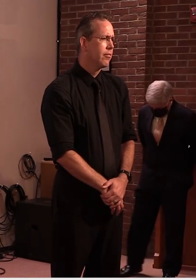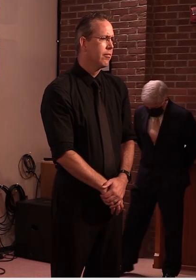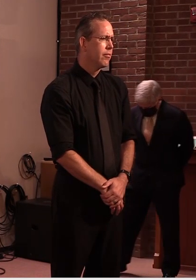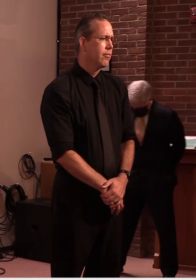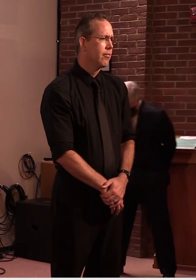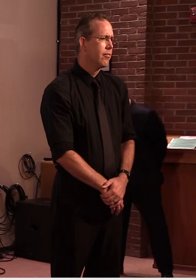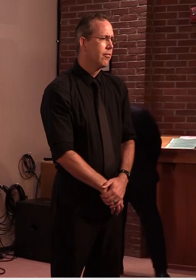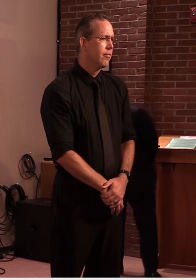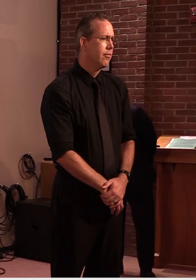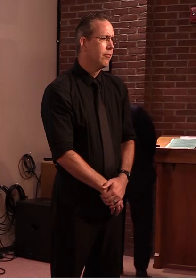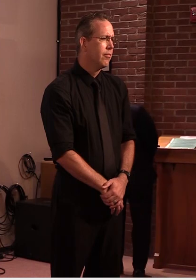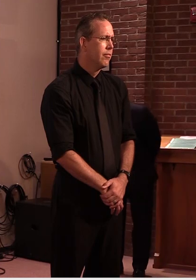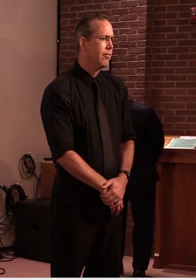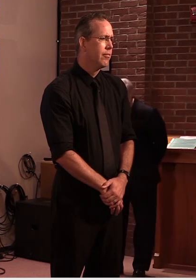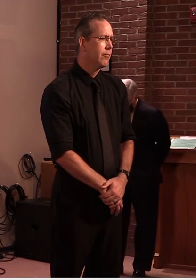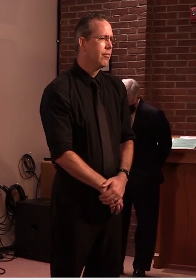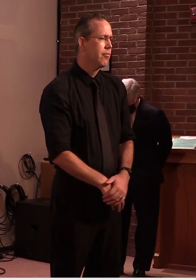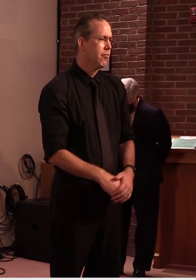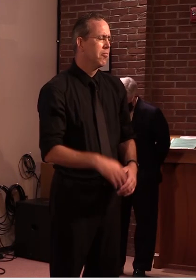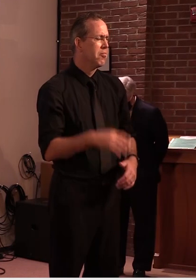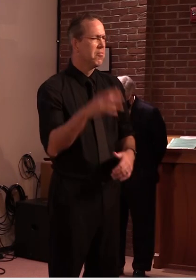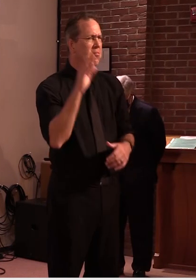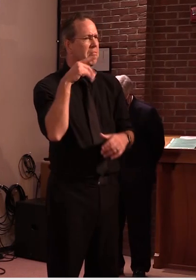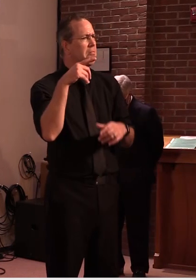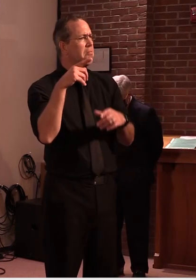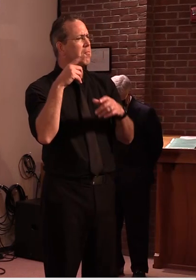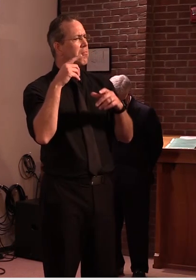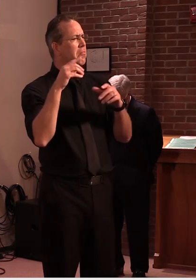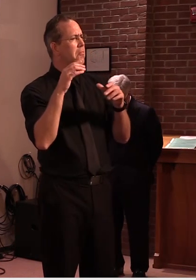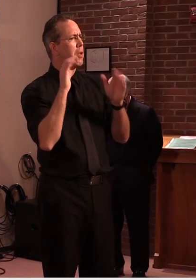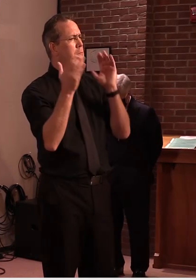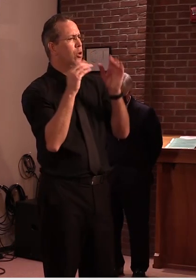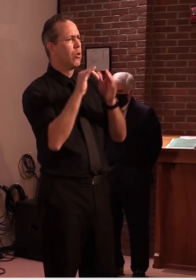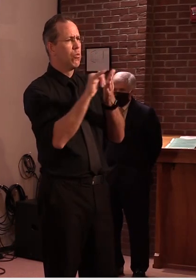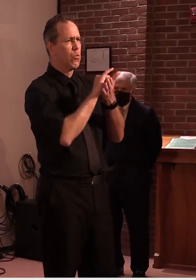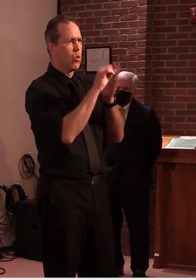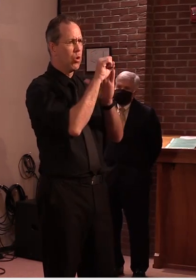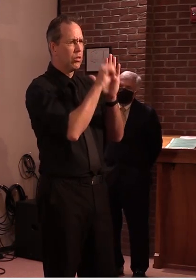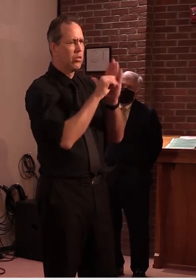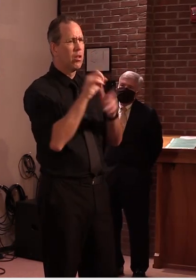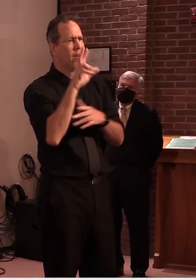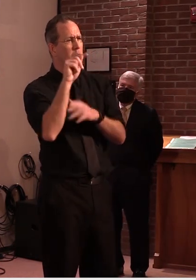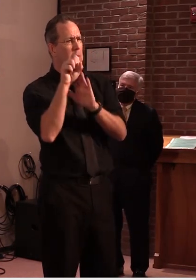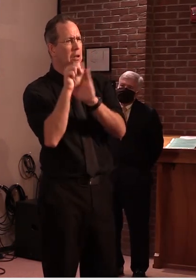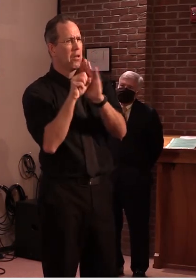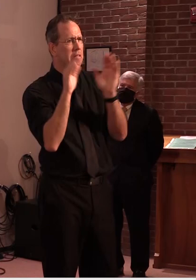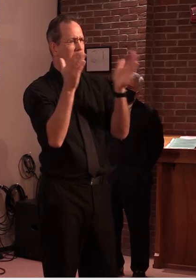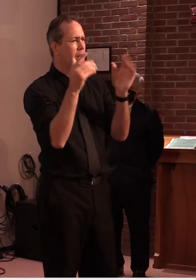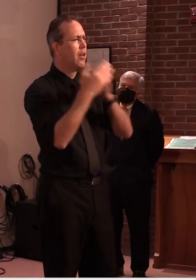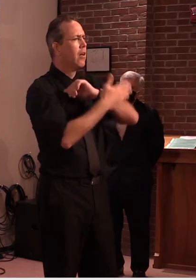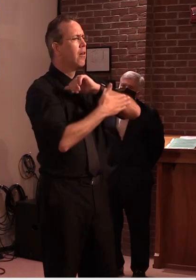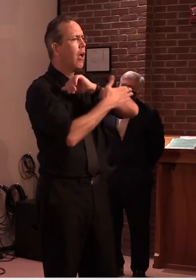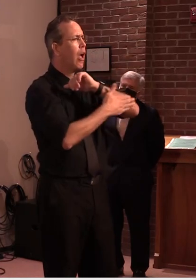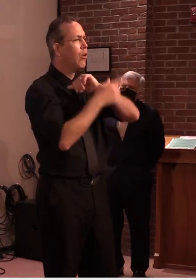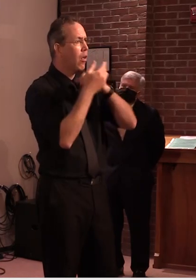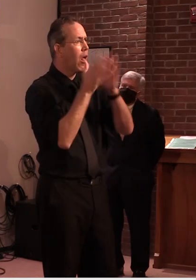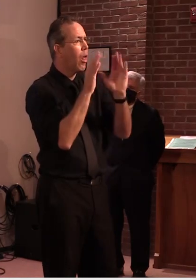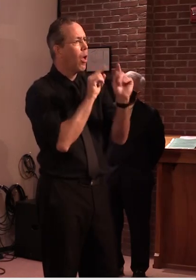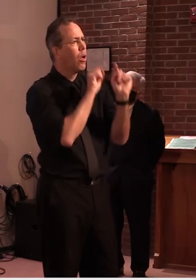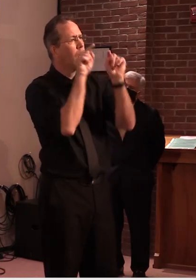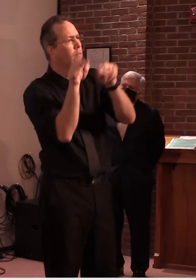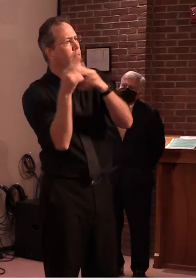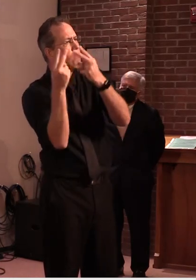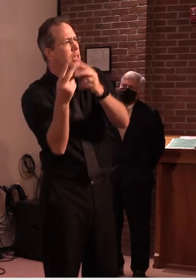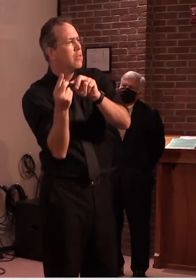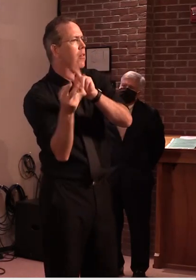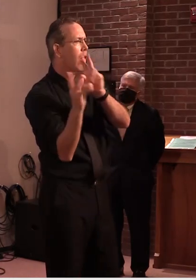are on some of that information from that data first of all i hadn't heard that